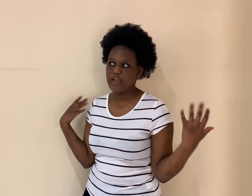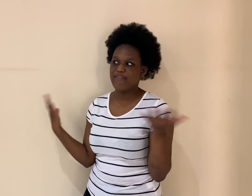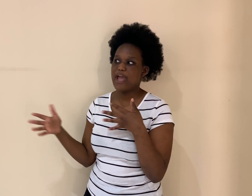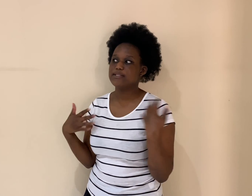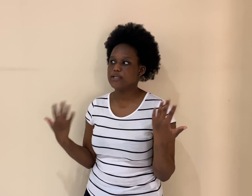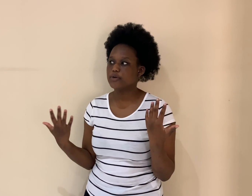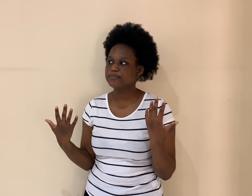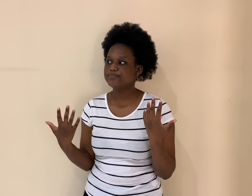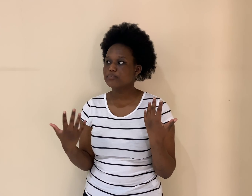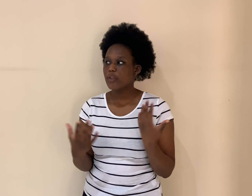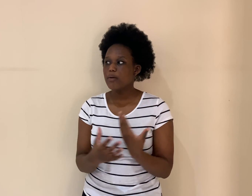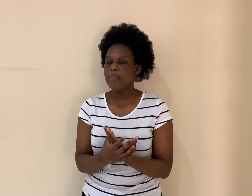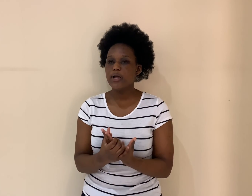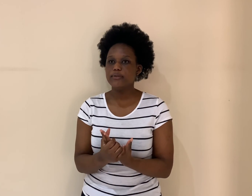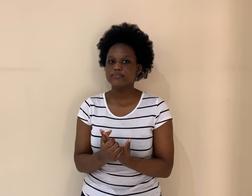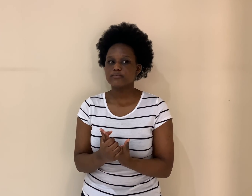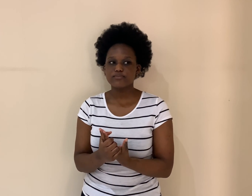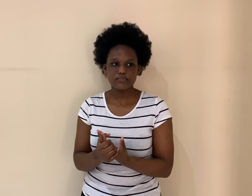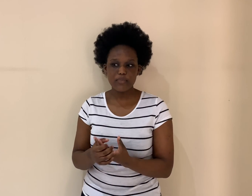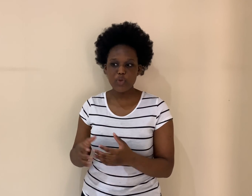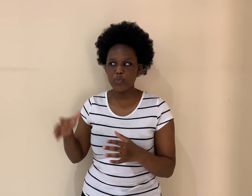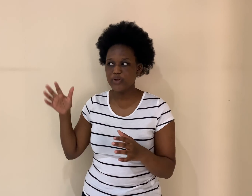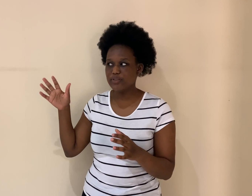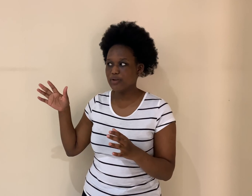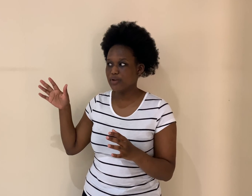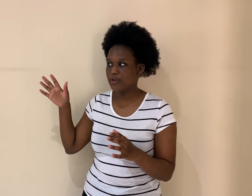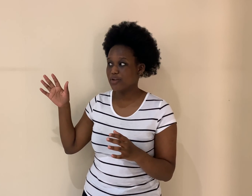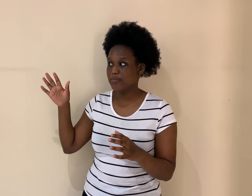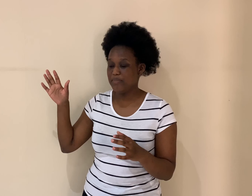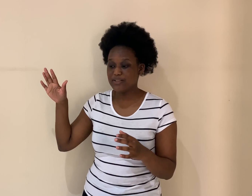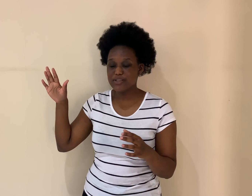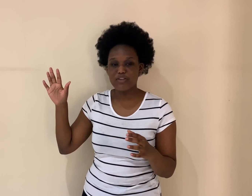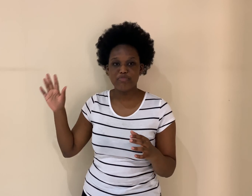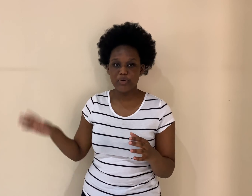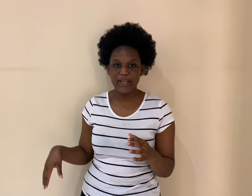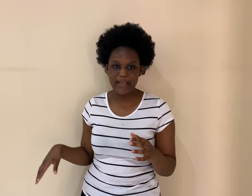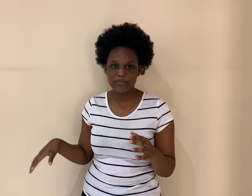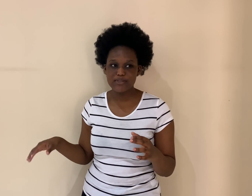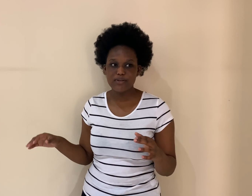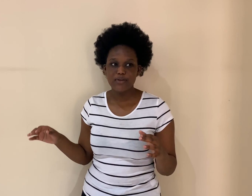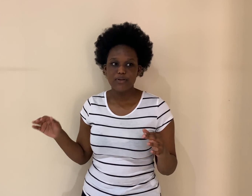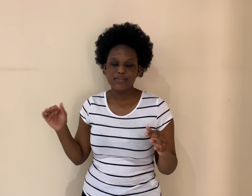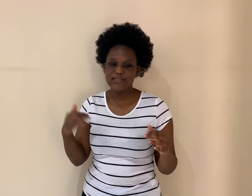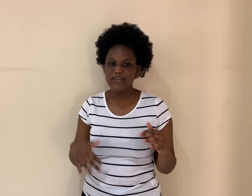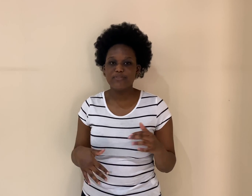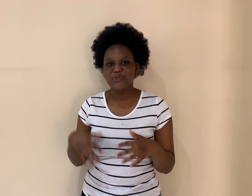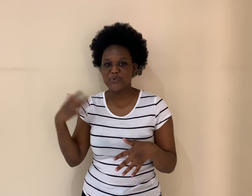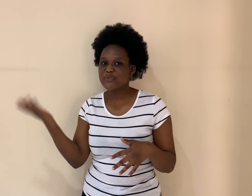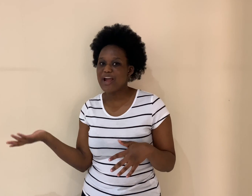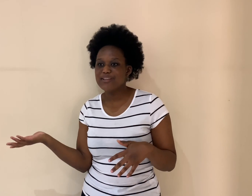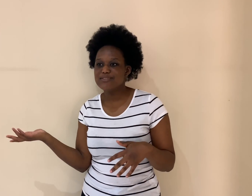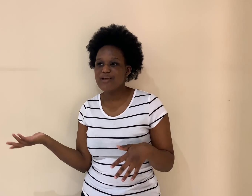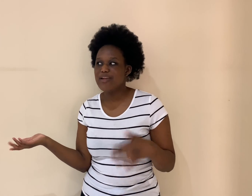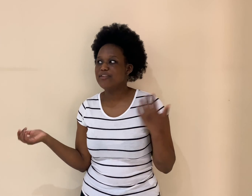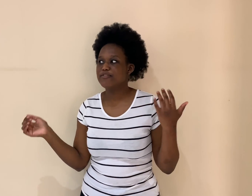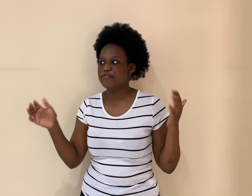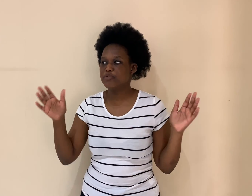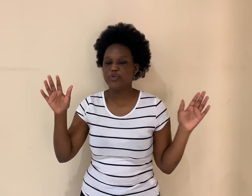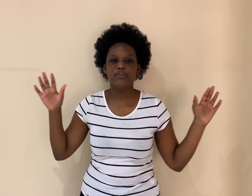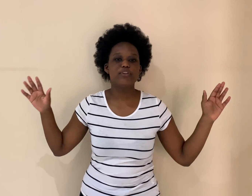have ice here. But, with the melting of polar caps, sea levels will rise, and if you live in